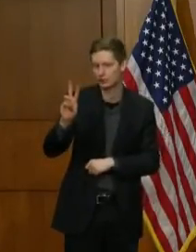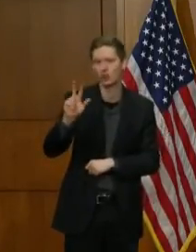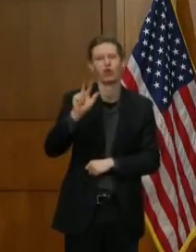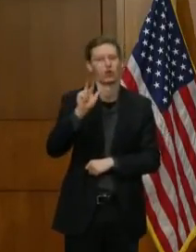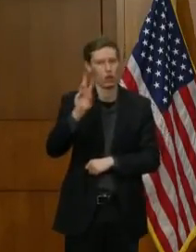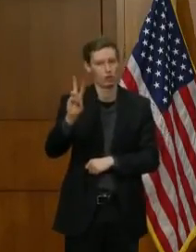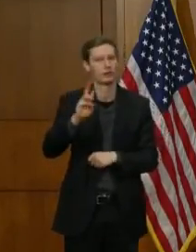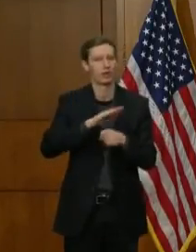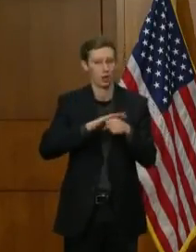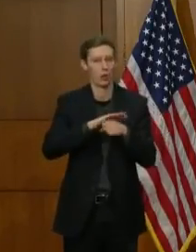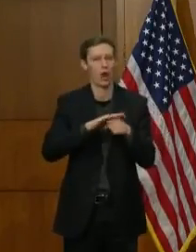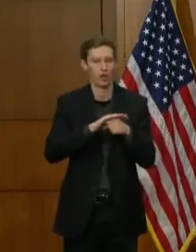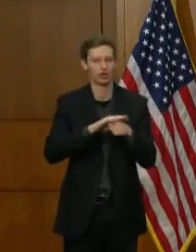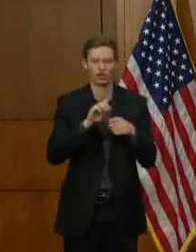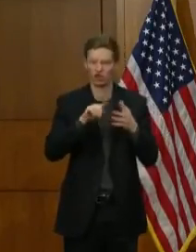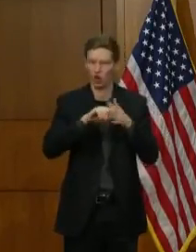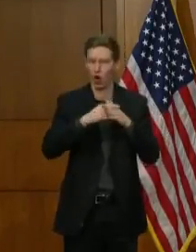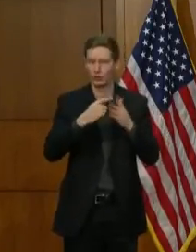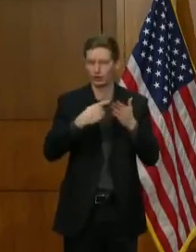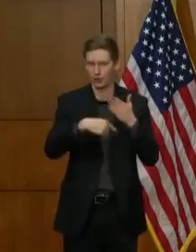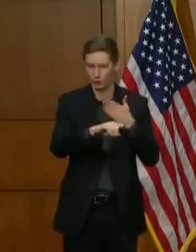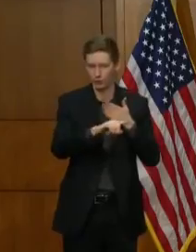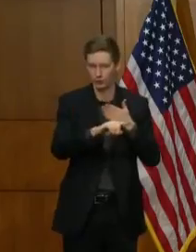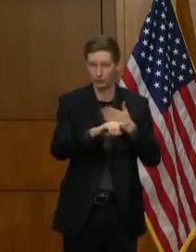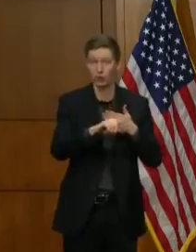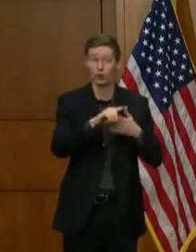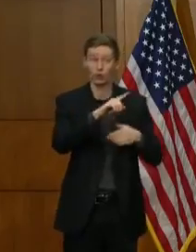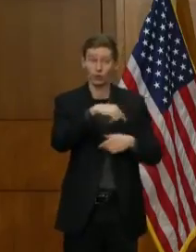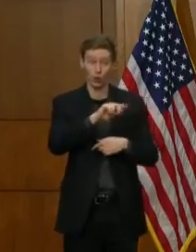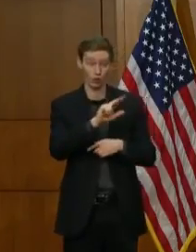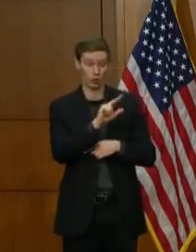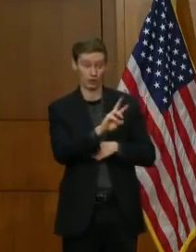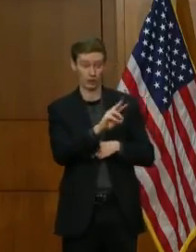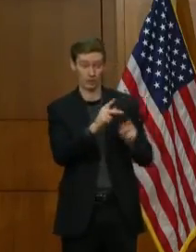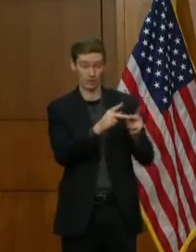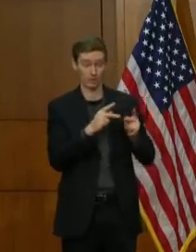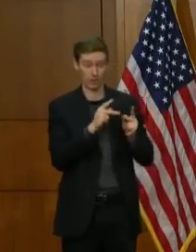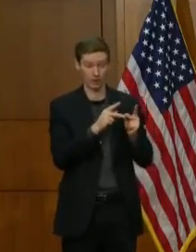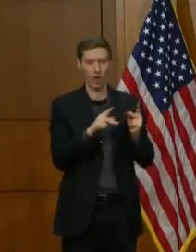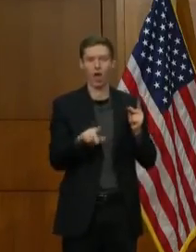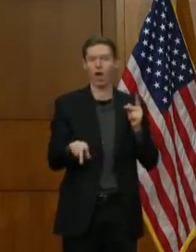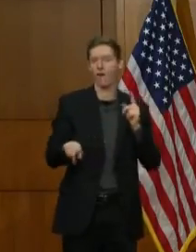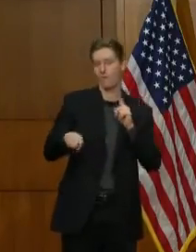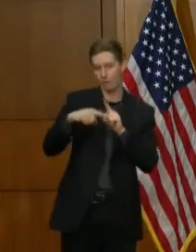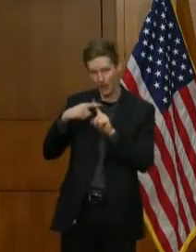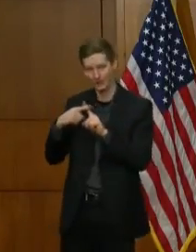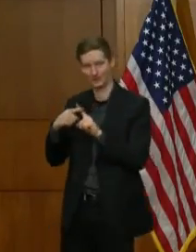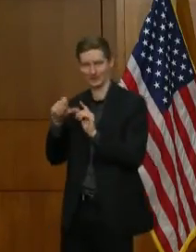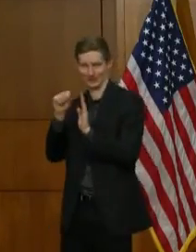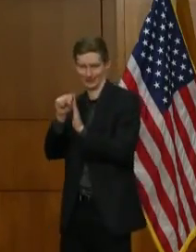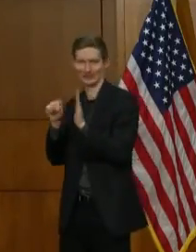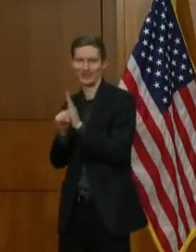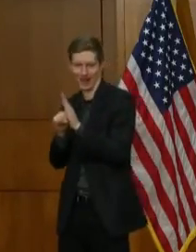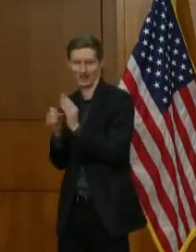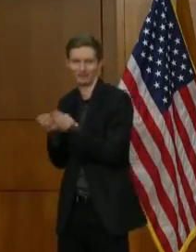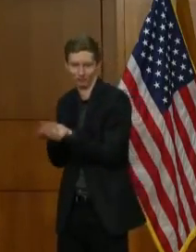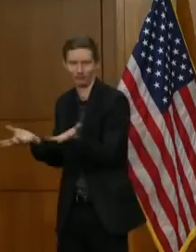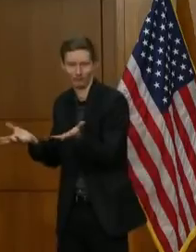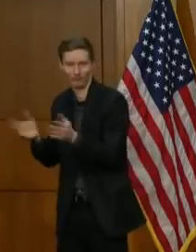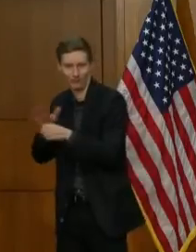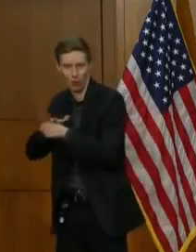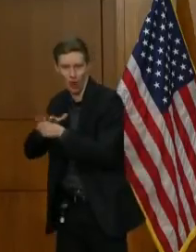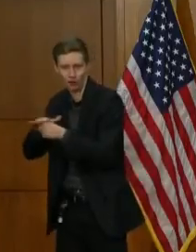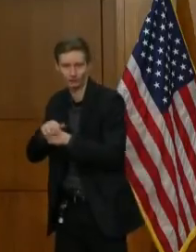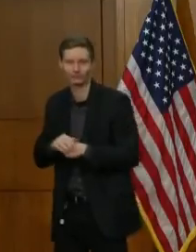vaccine doses are in addition to those the state is receiving. We're still working with